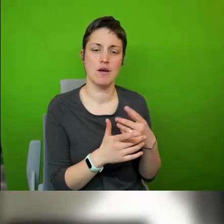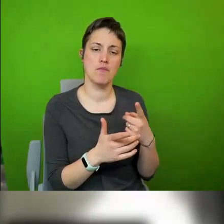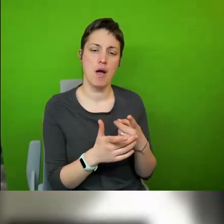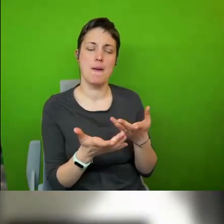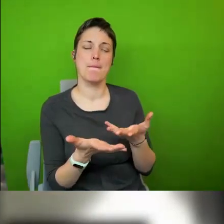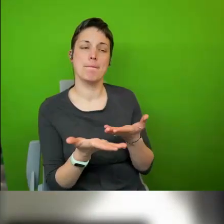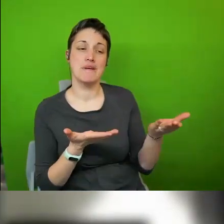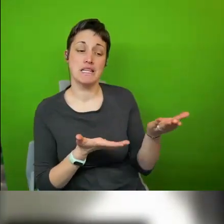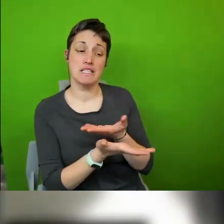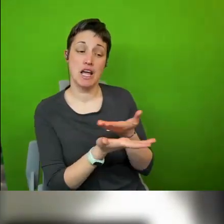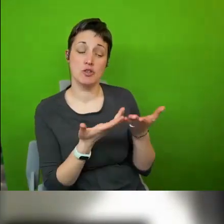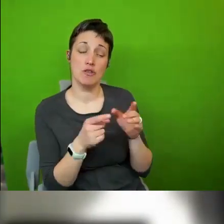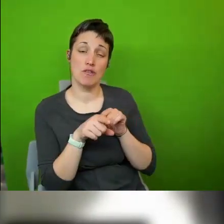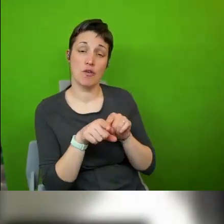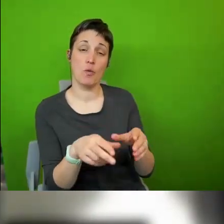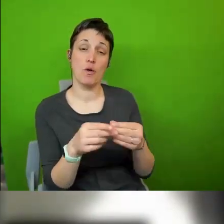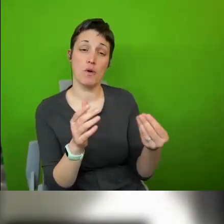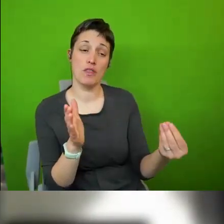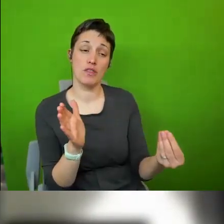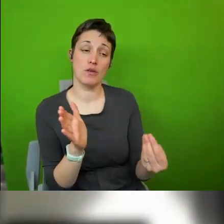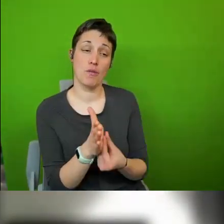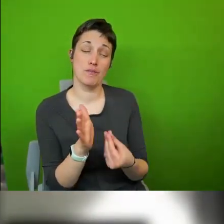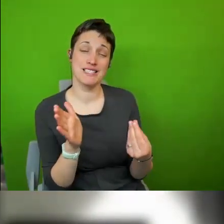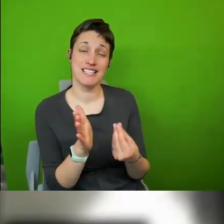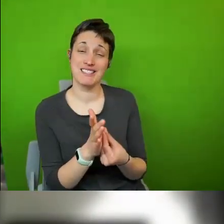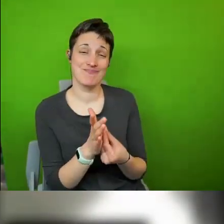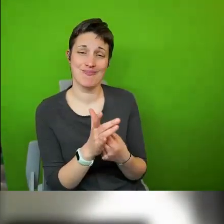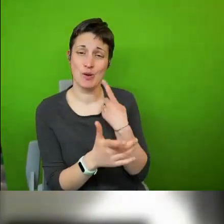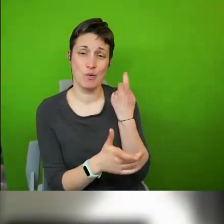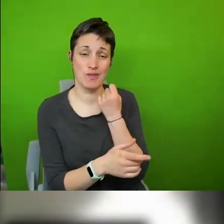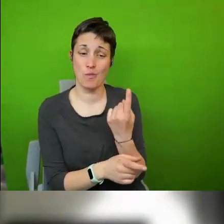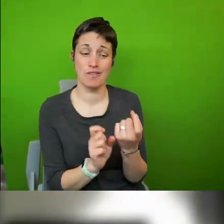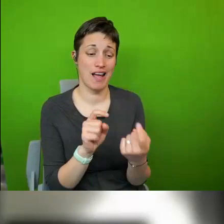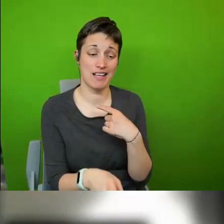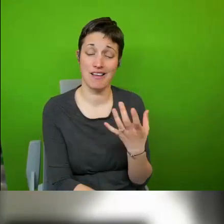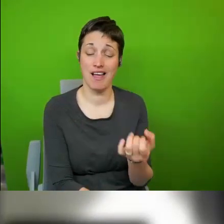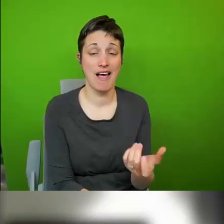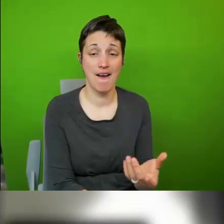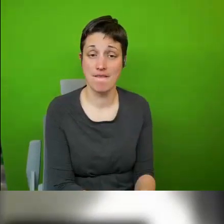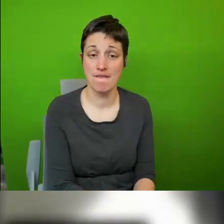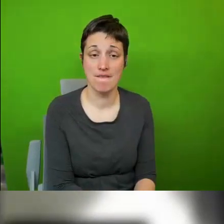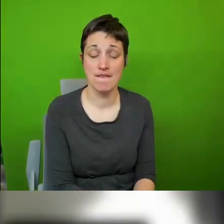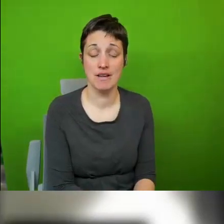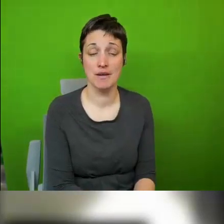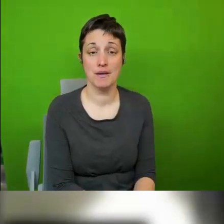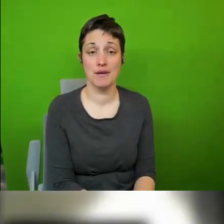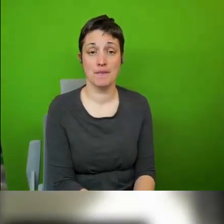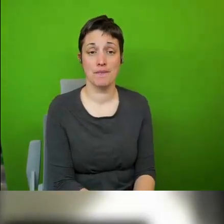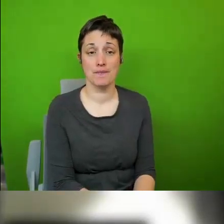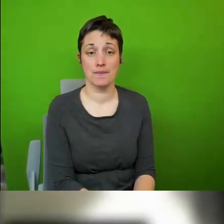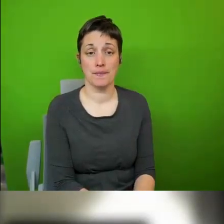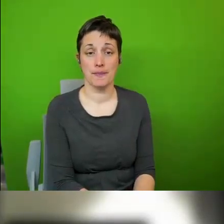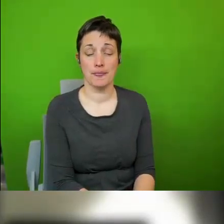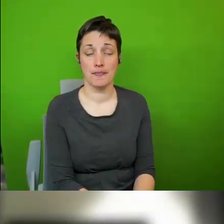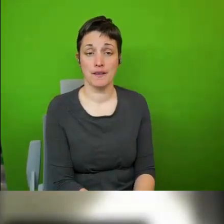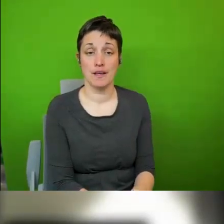by compensation i think there is no single answer to that um as it might not be the most pressing needs